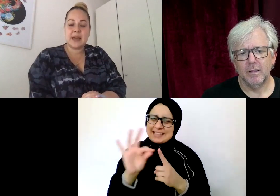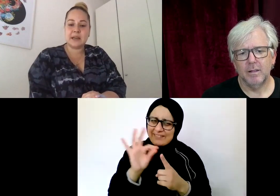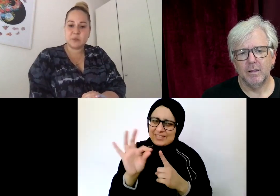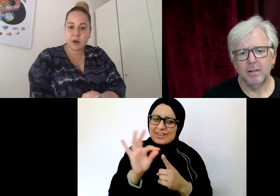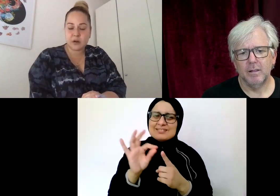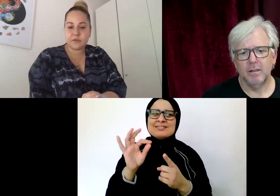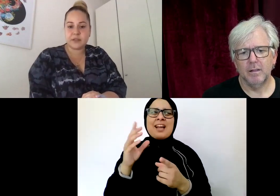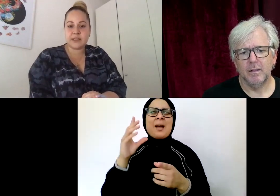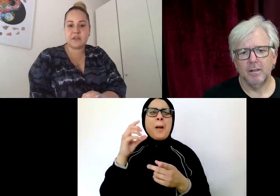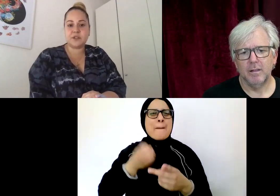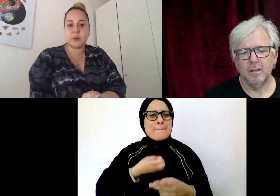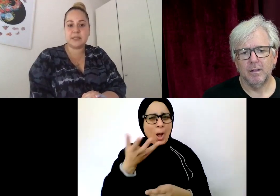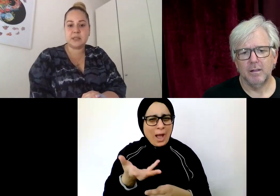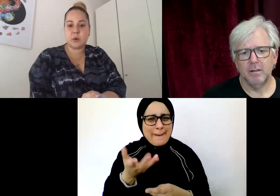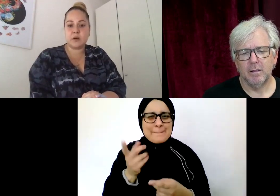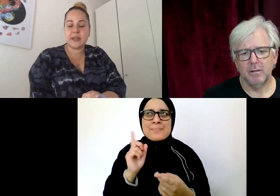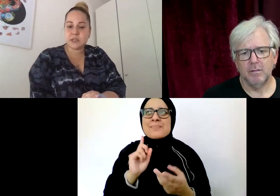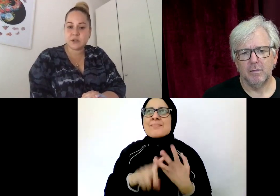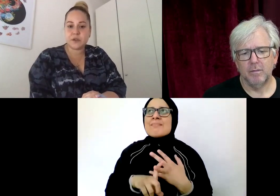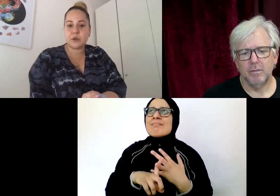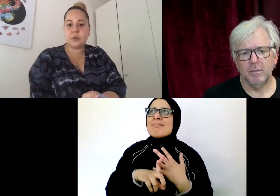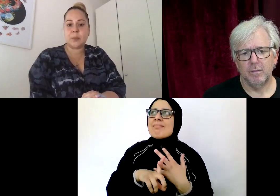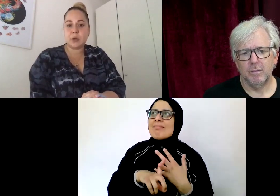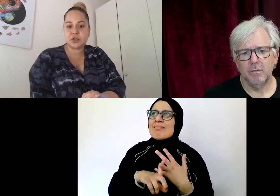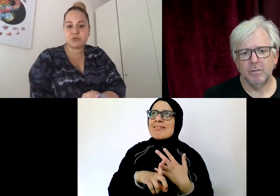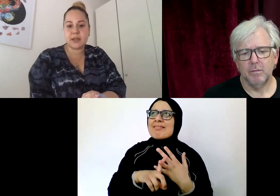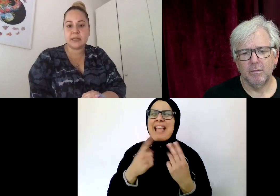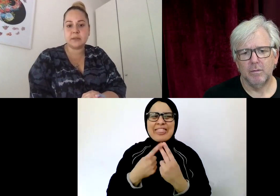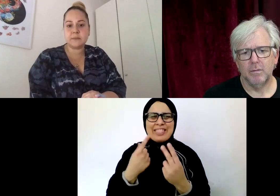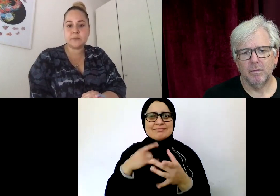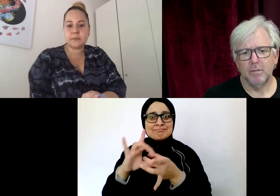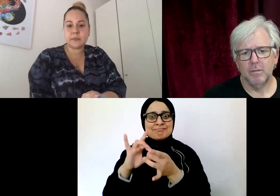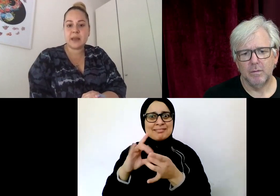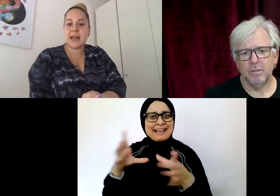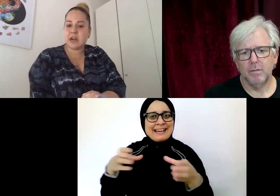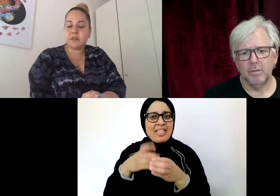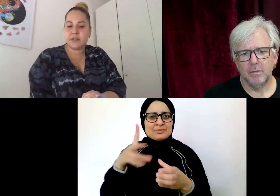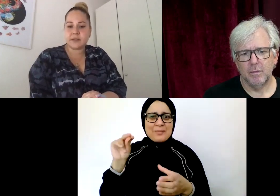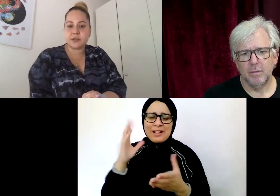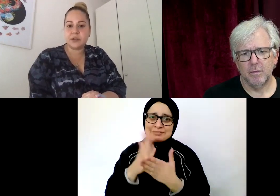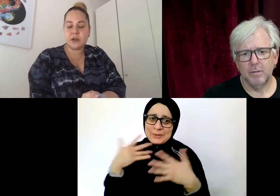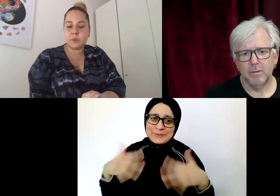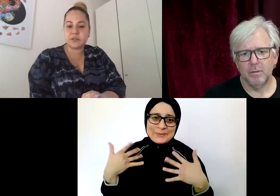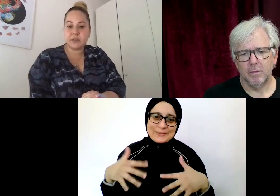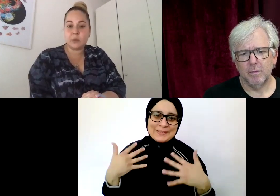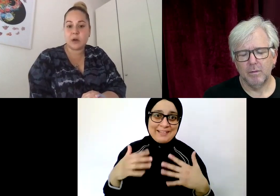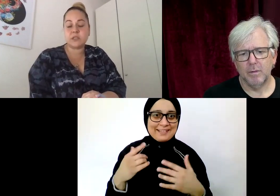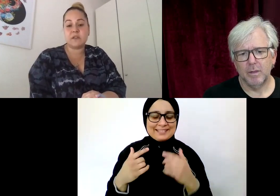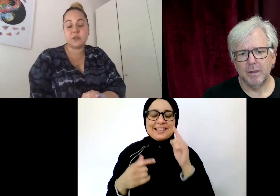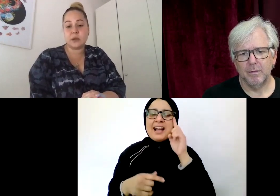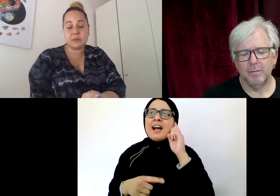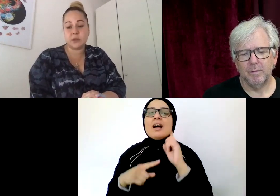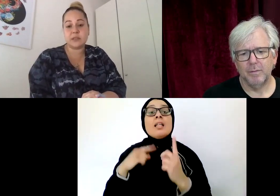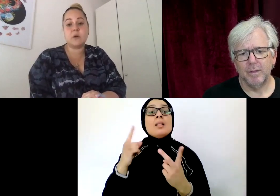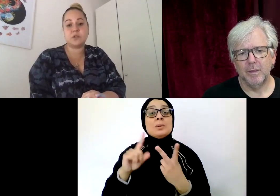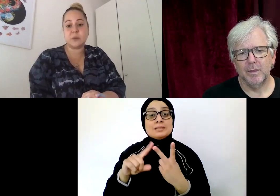And I was part of the Together 2012 interview, the poetry, and other things. So you know, I've worked really well with Together